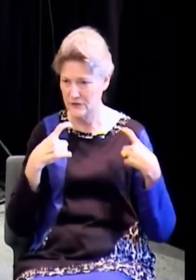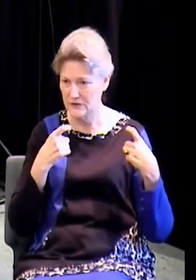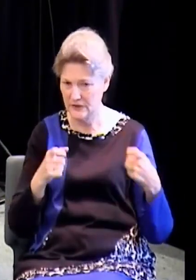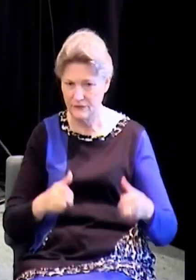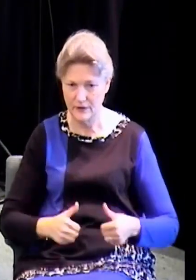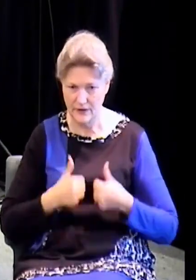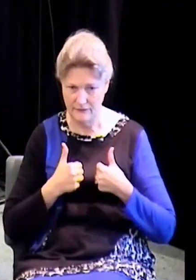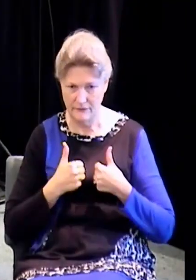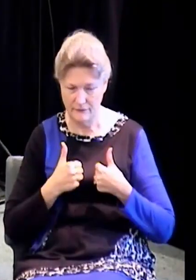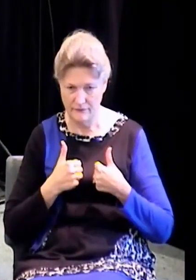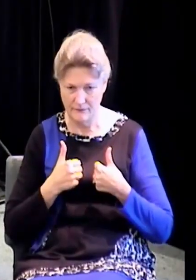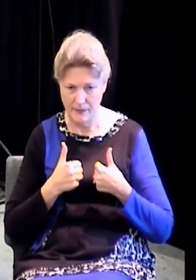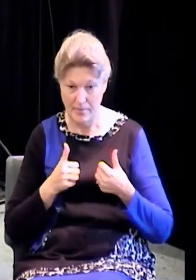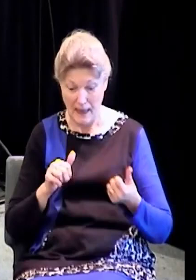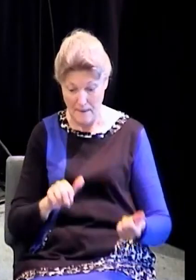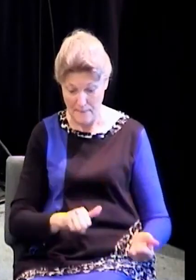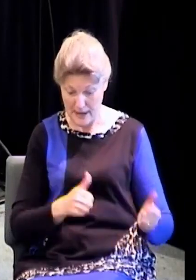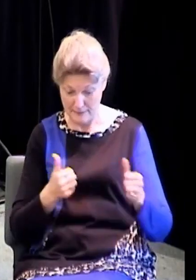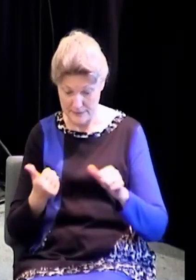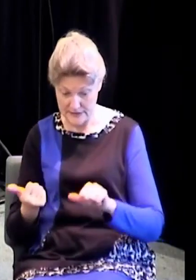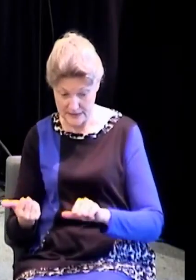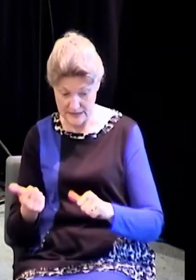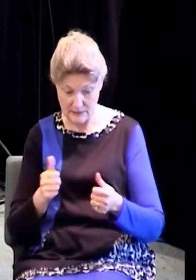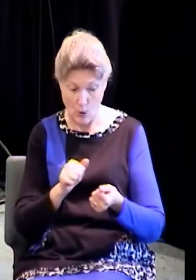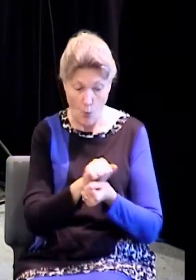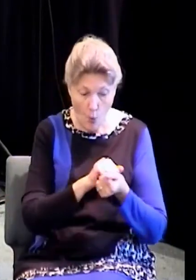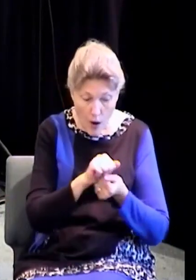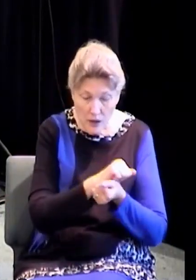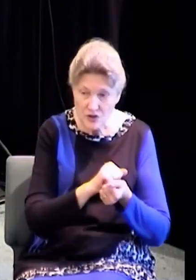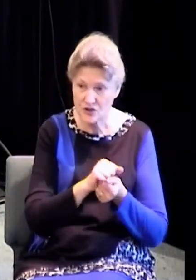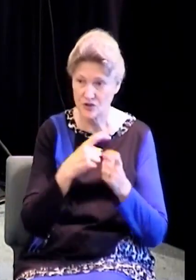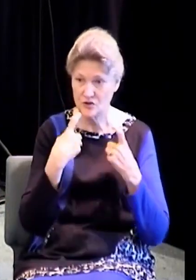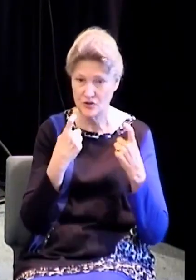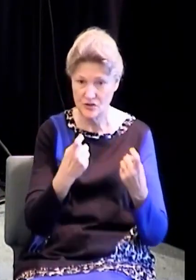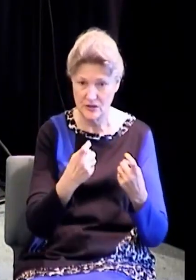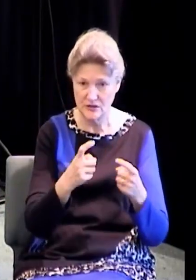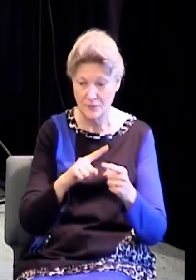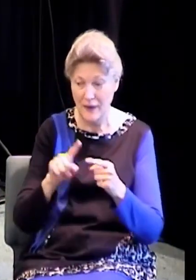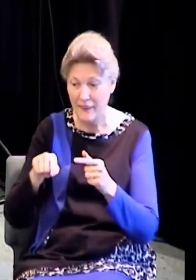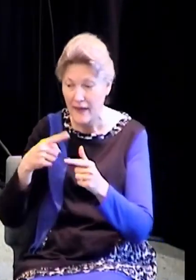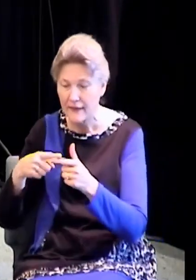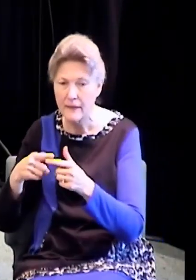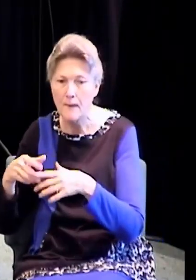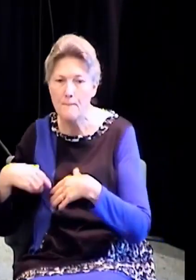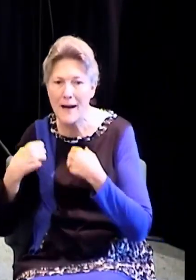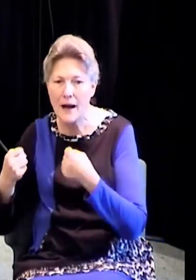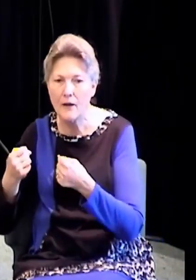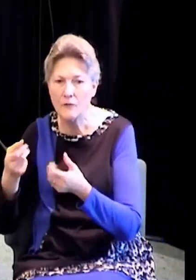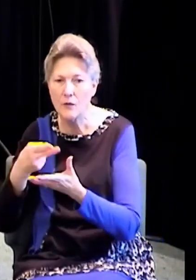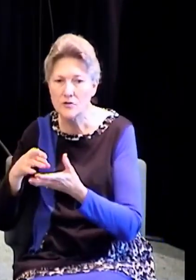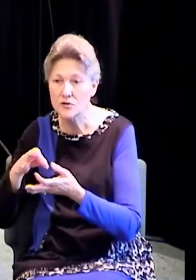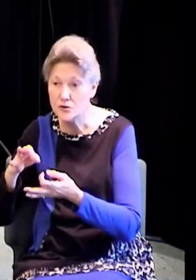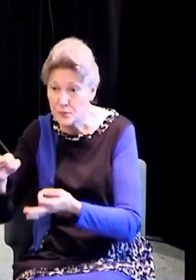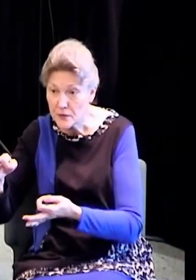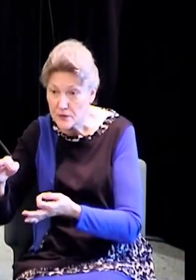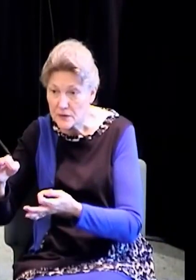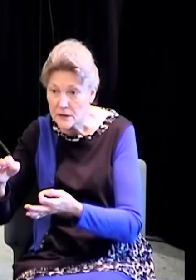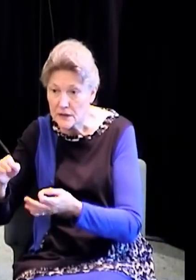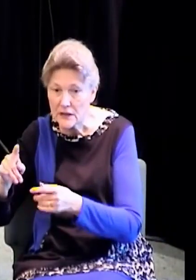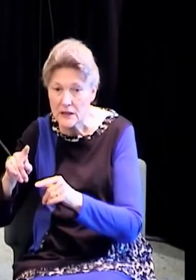Baptism takes away all the sins on the record in heaven. But it's the power of the Holy Ghost that gives you the ability to say no. It gives you the